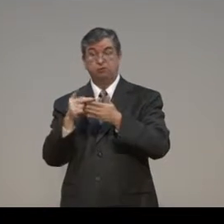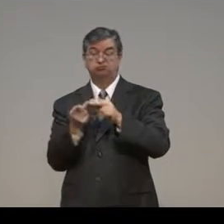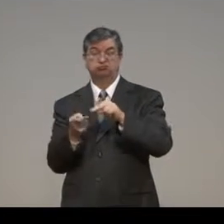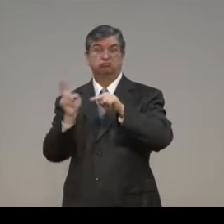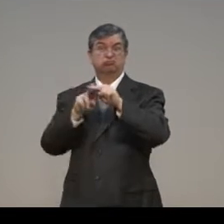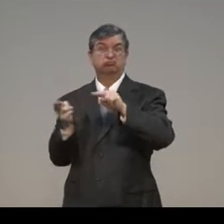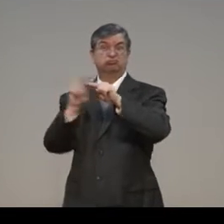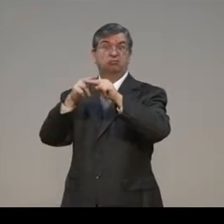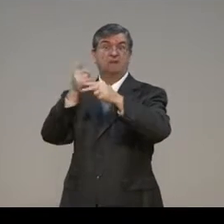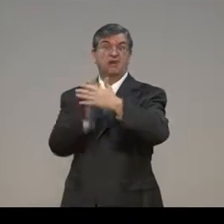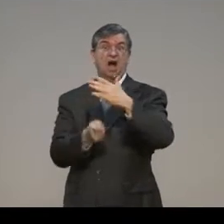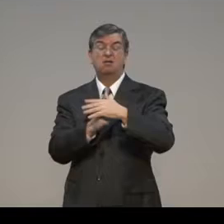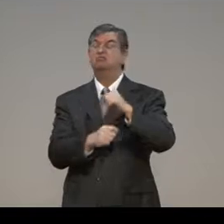Or, you could give a warning.